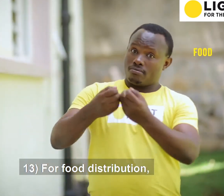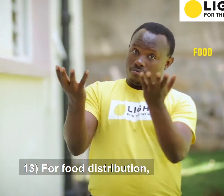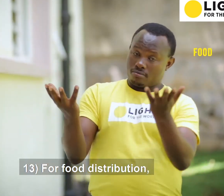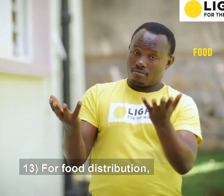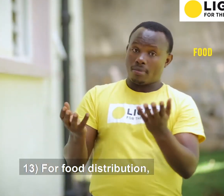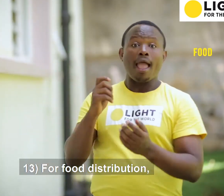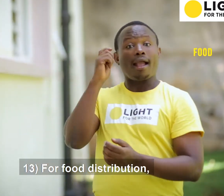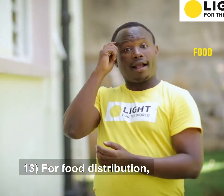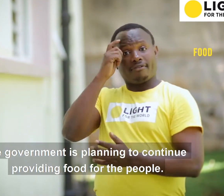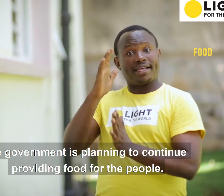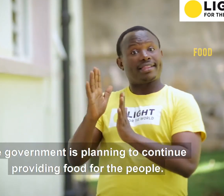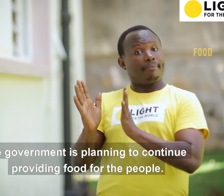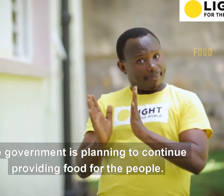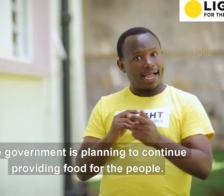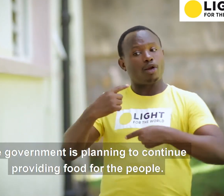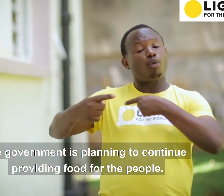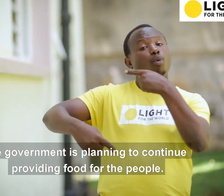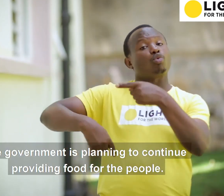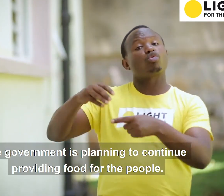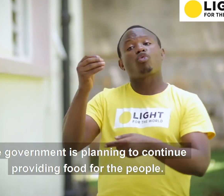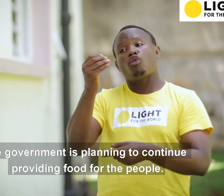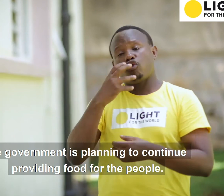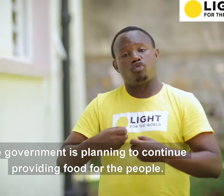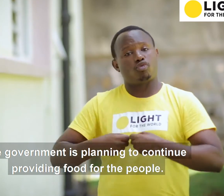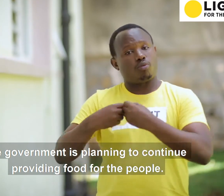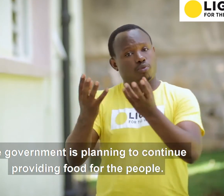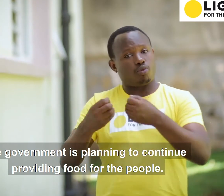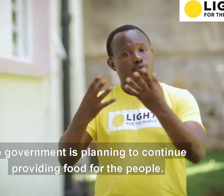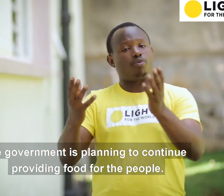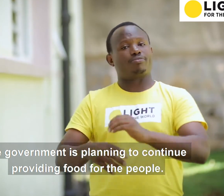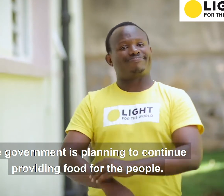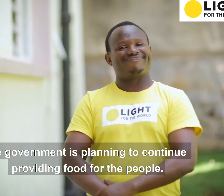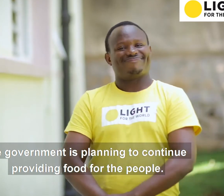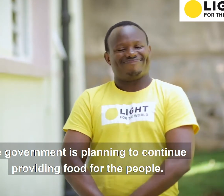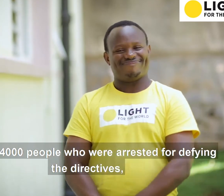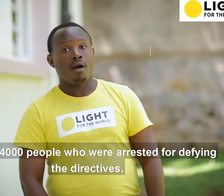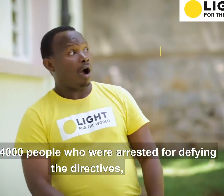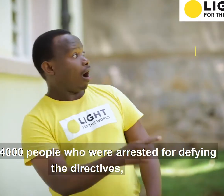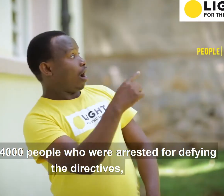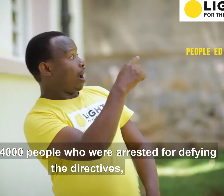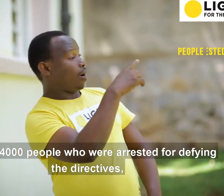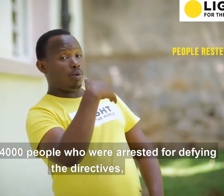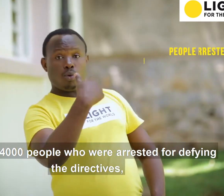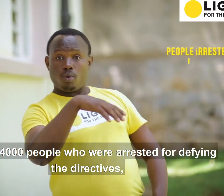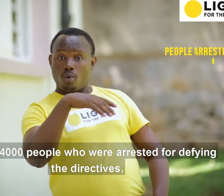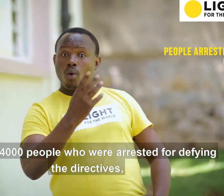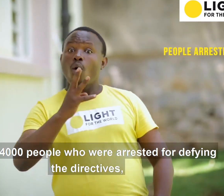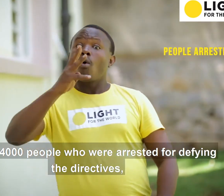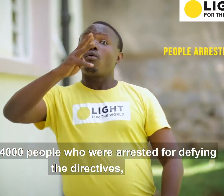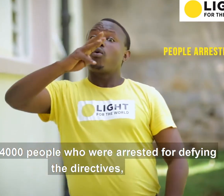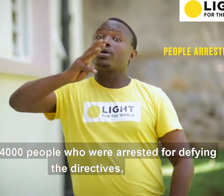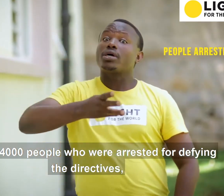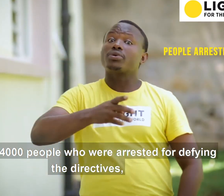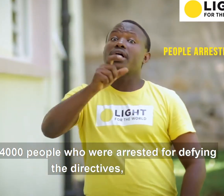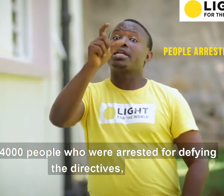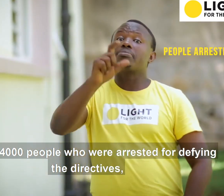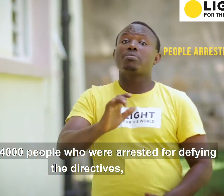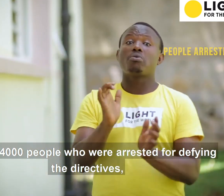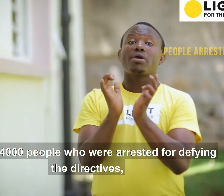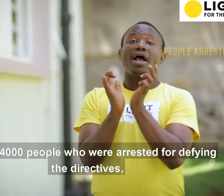For food distribution, the government is planning to continue providing food for the people. 14. 4,000 people who were